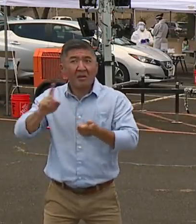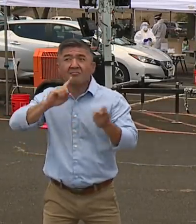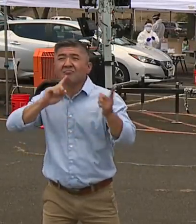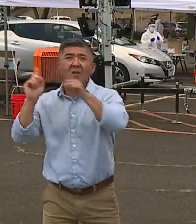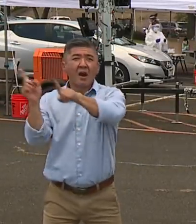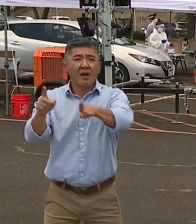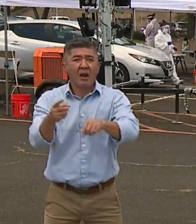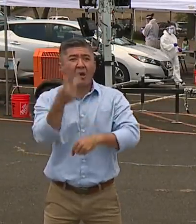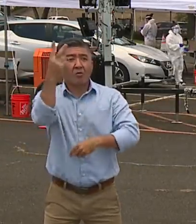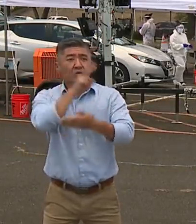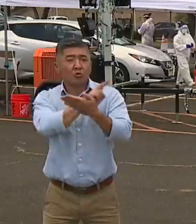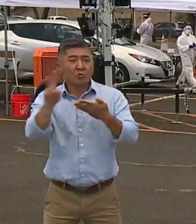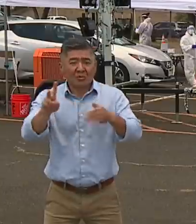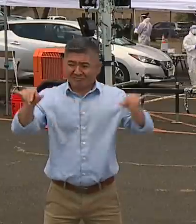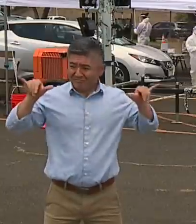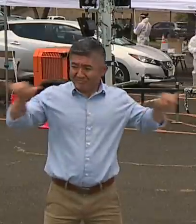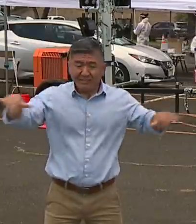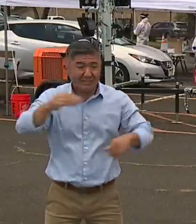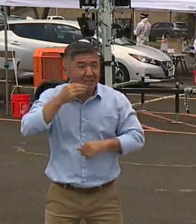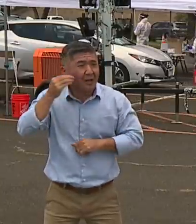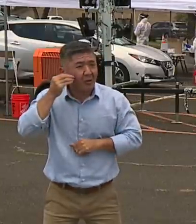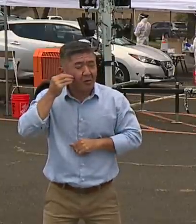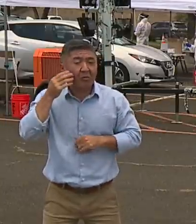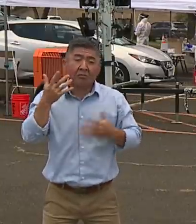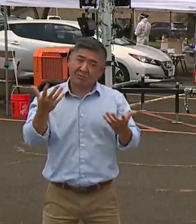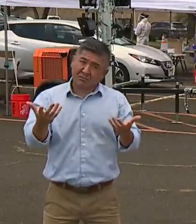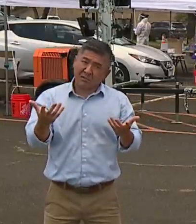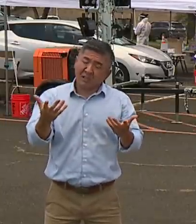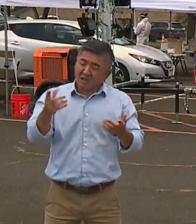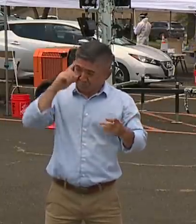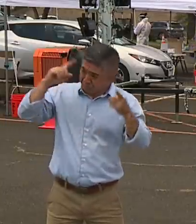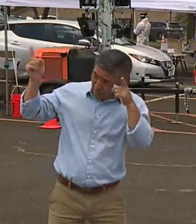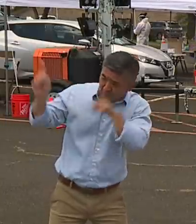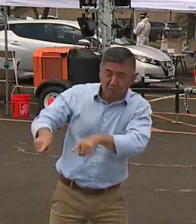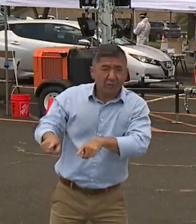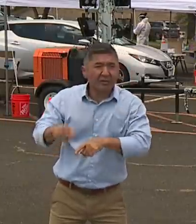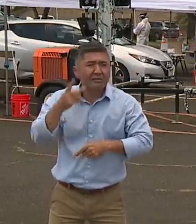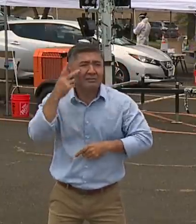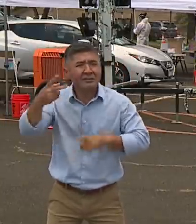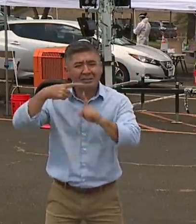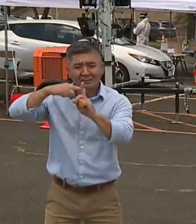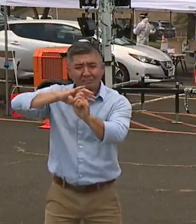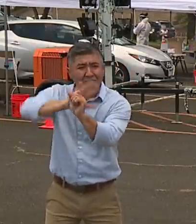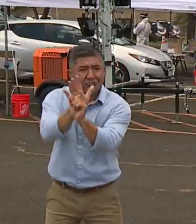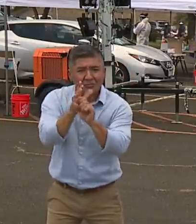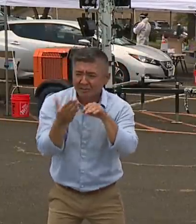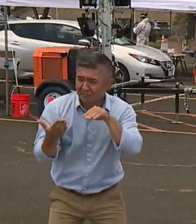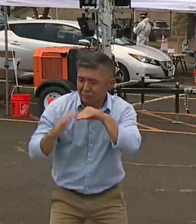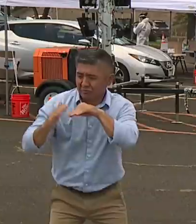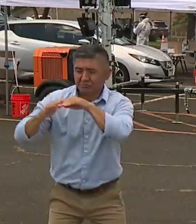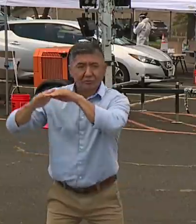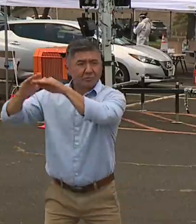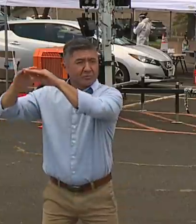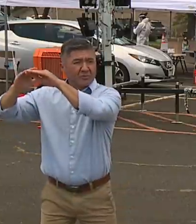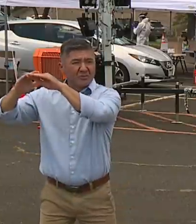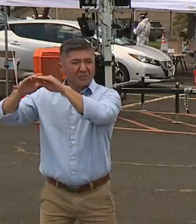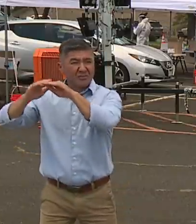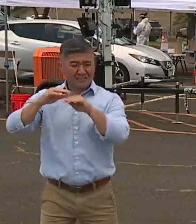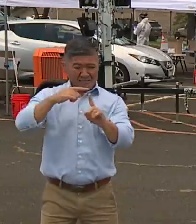because we are seeing cases continue to go up. We're seeing positivity continue to go up. Positivity is the number of tests